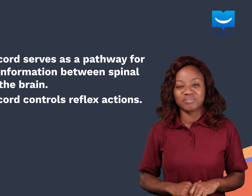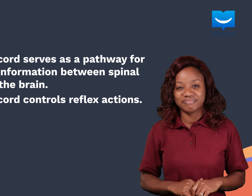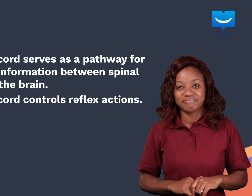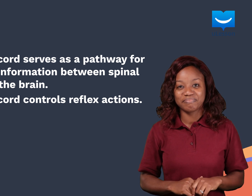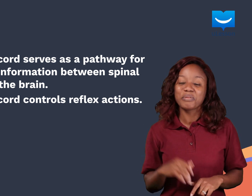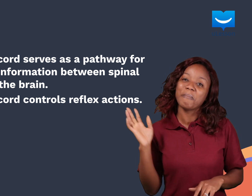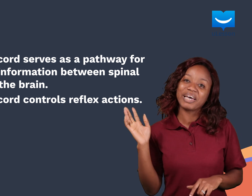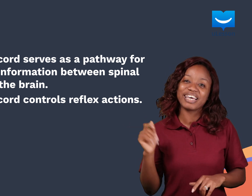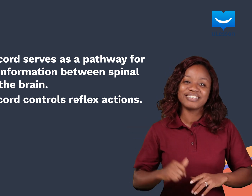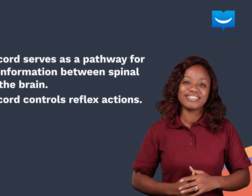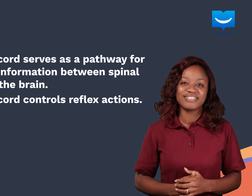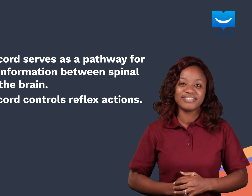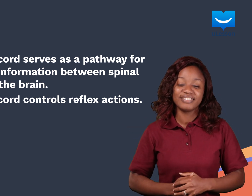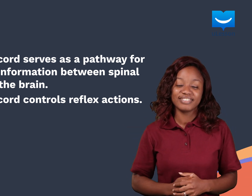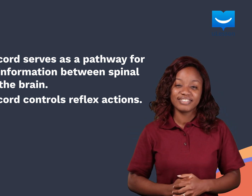at that soon. Bye guys.